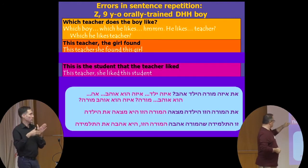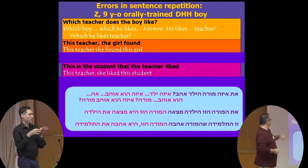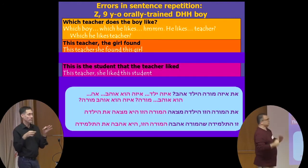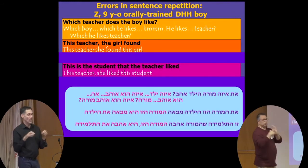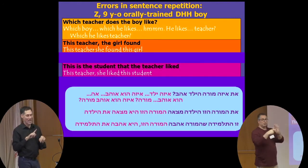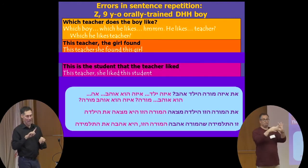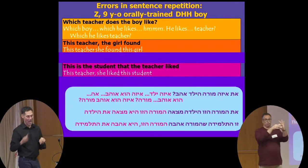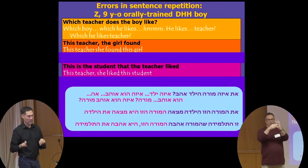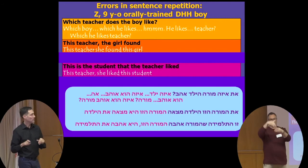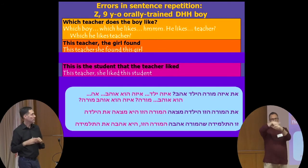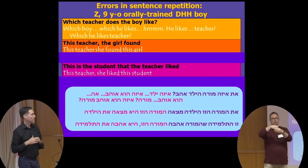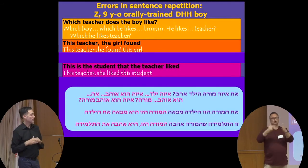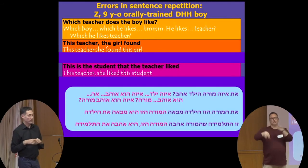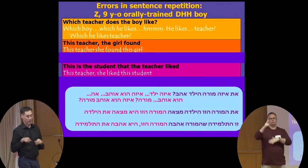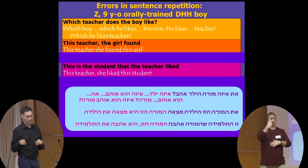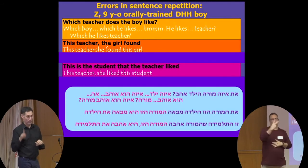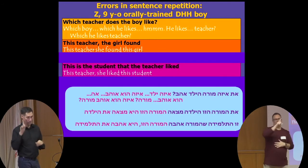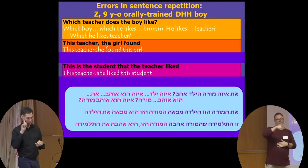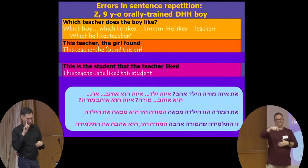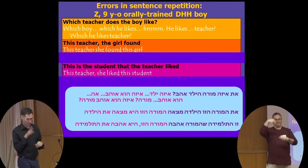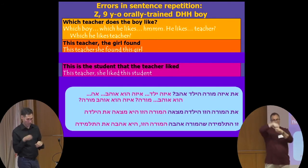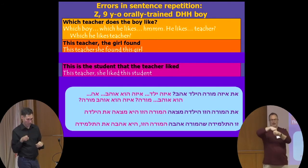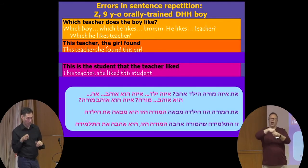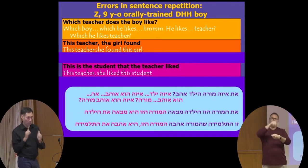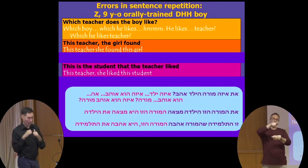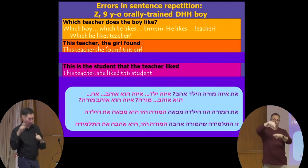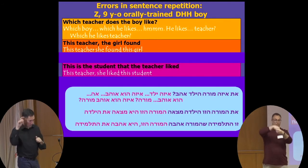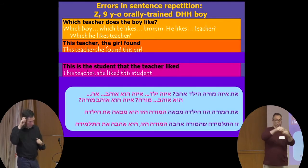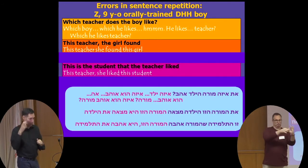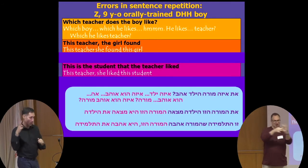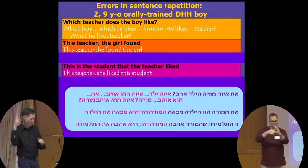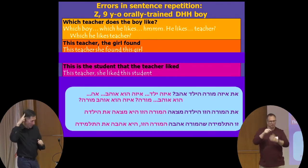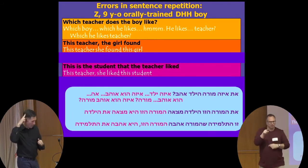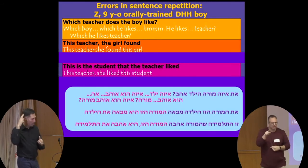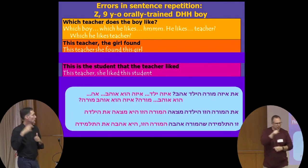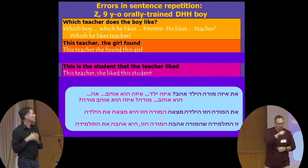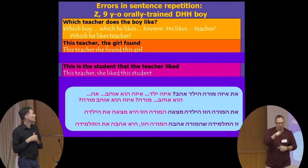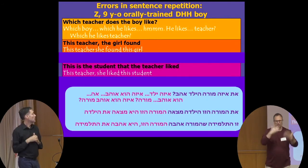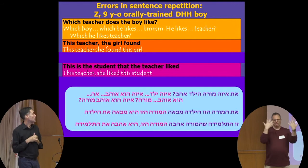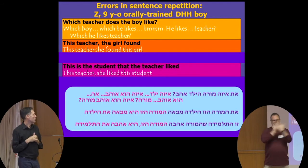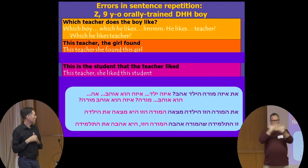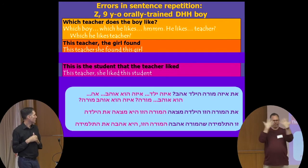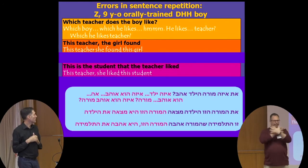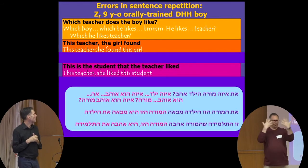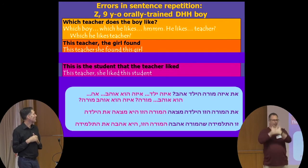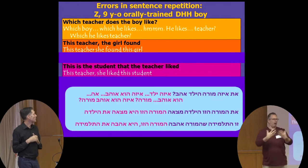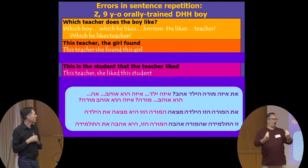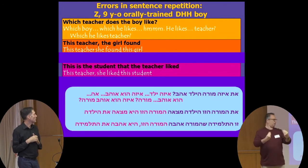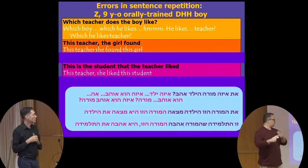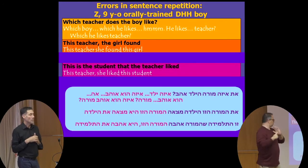who are deaf and hard of hearing, who are wearing their cochlear implants or their hearing devices, to repeat sentences.